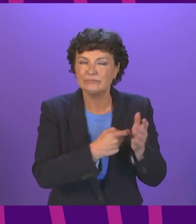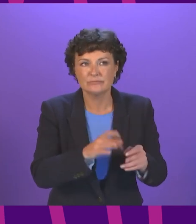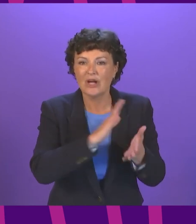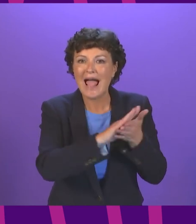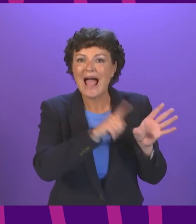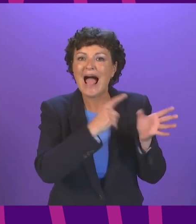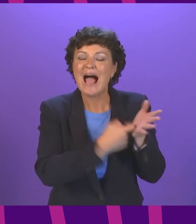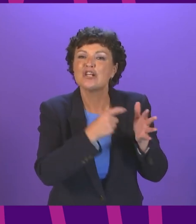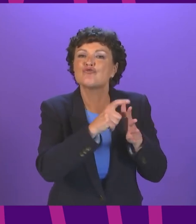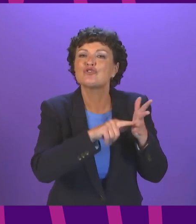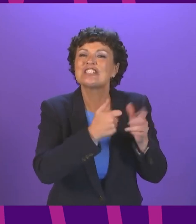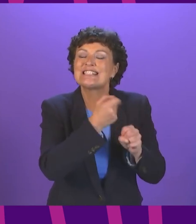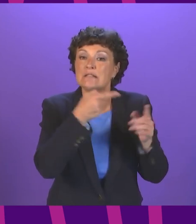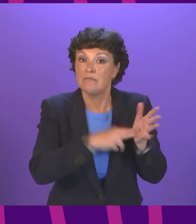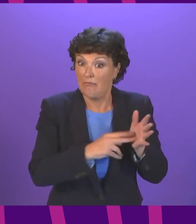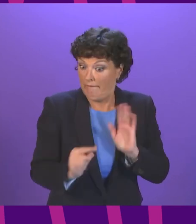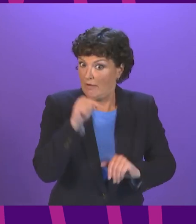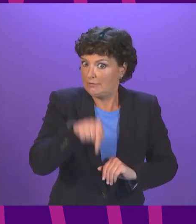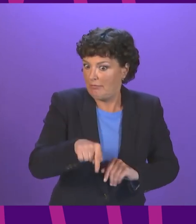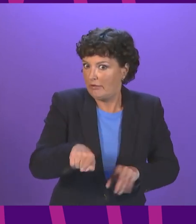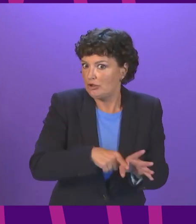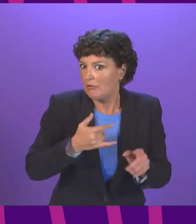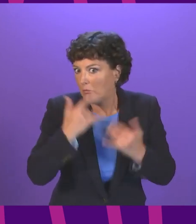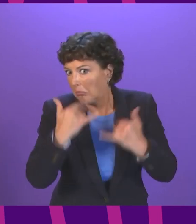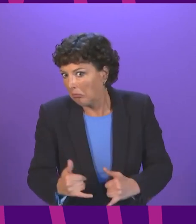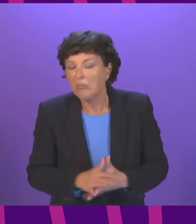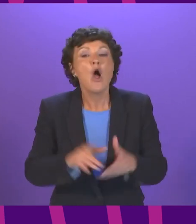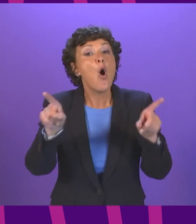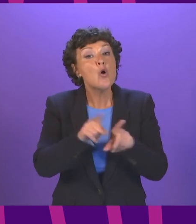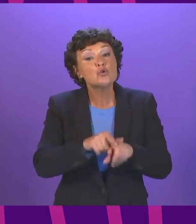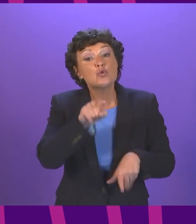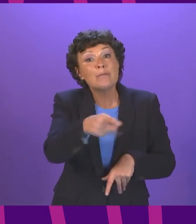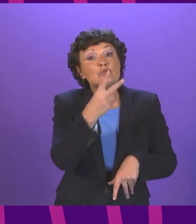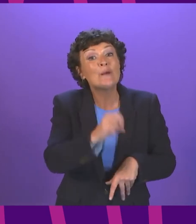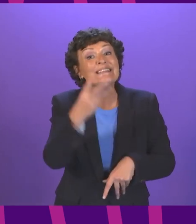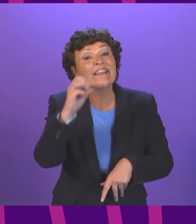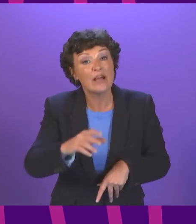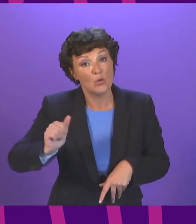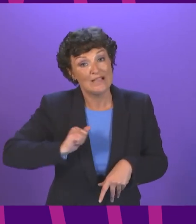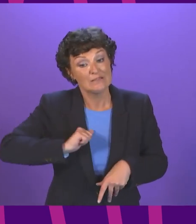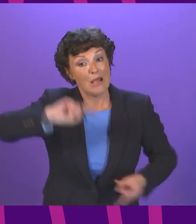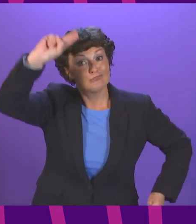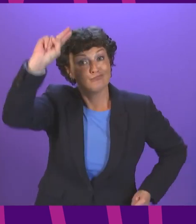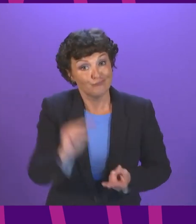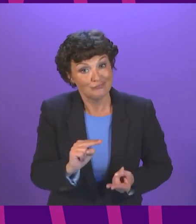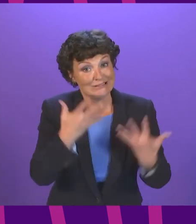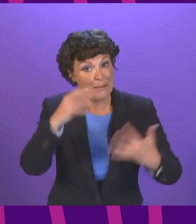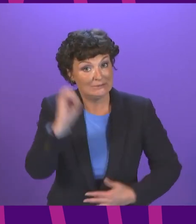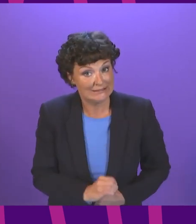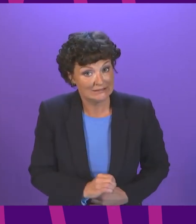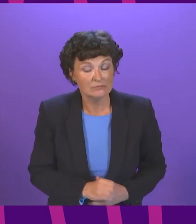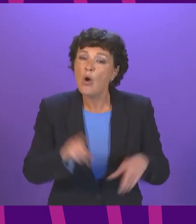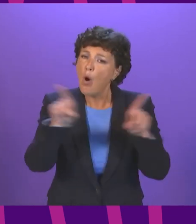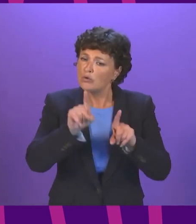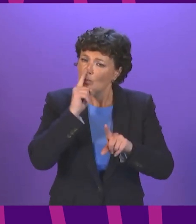reduce Scotland's overall car use by 20% by 2030 and significantly reduce transport emissions We will